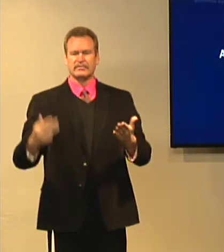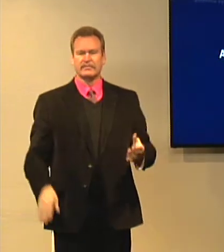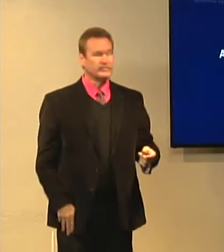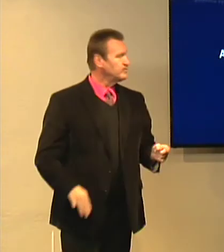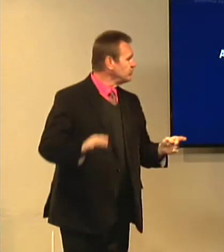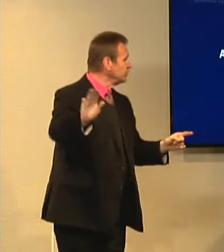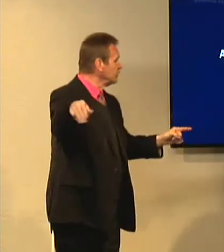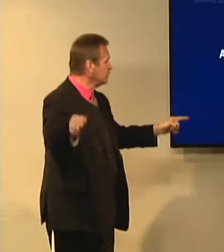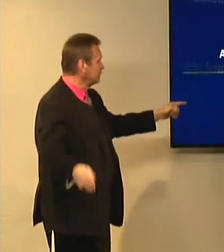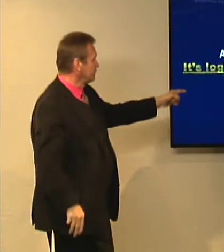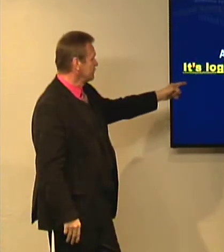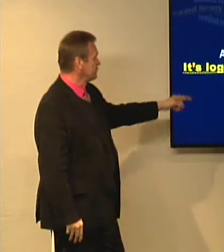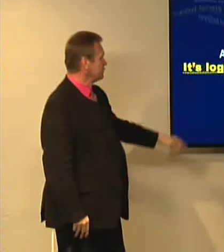dead. He was not a ghost.